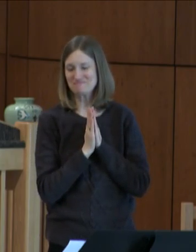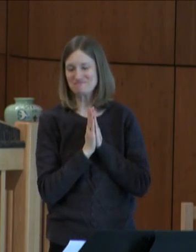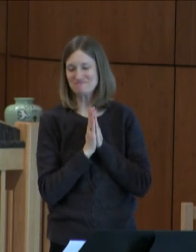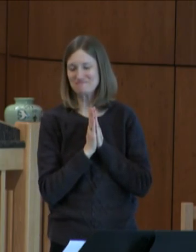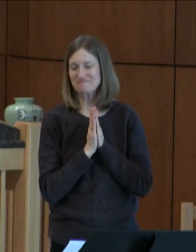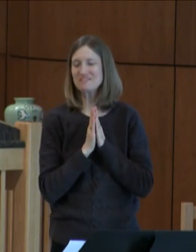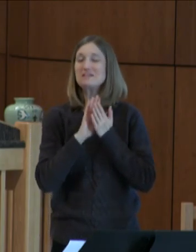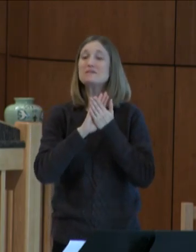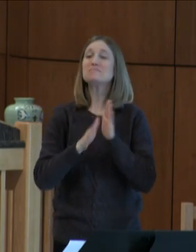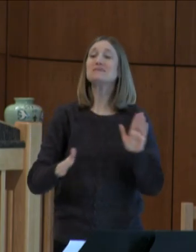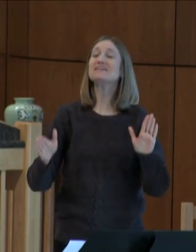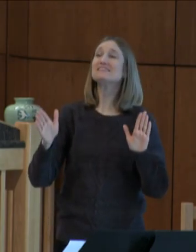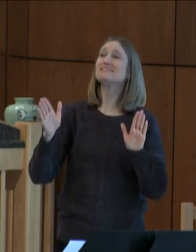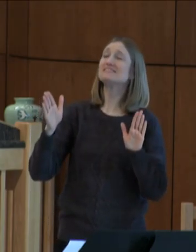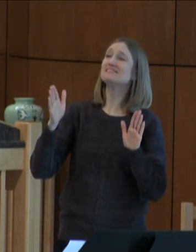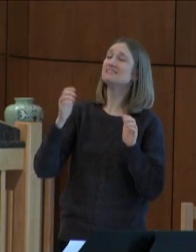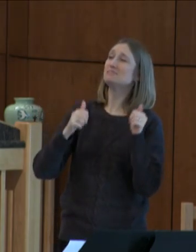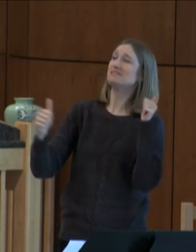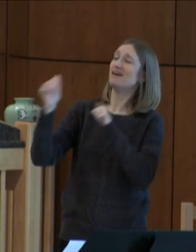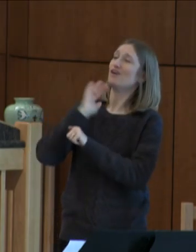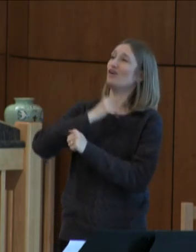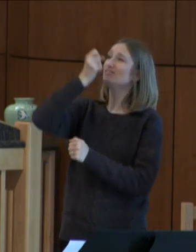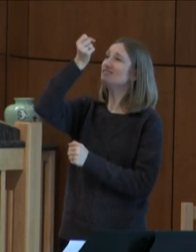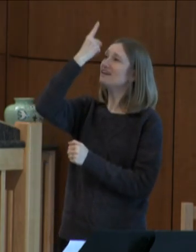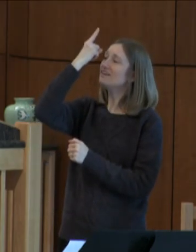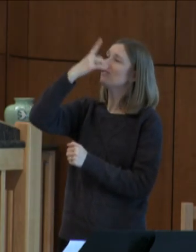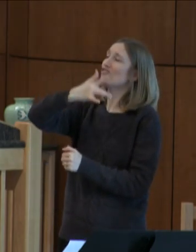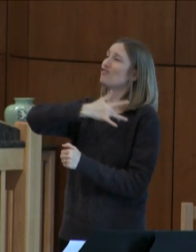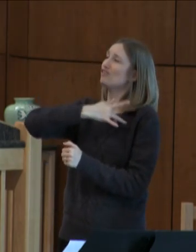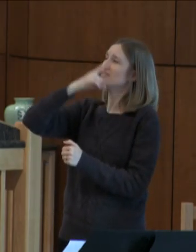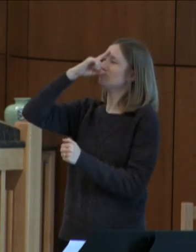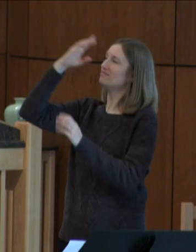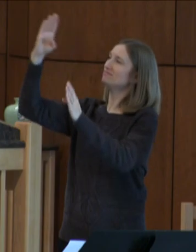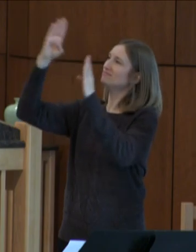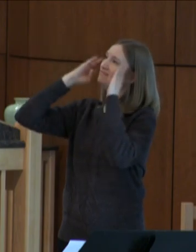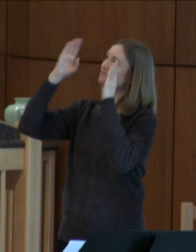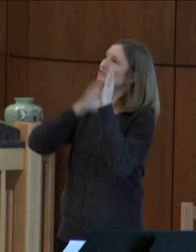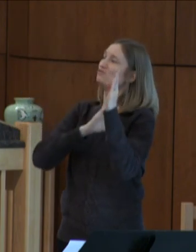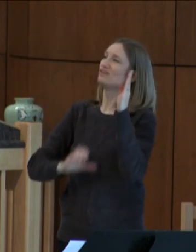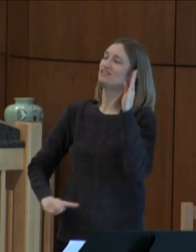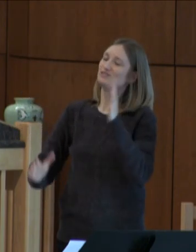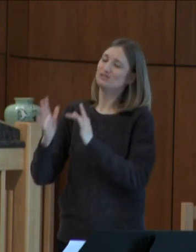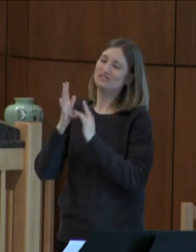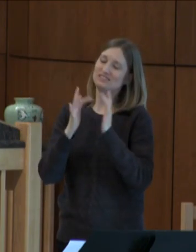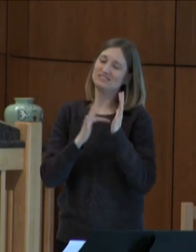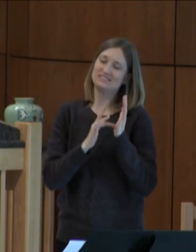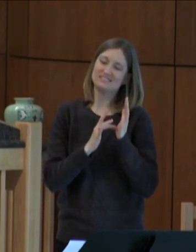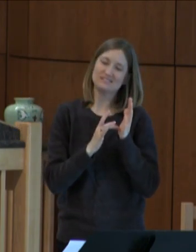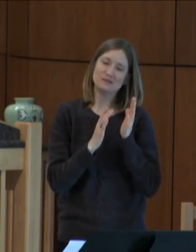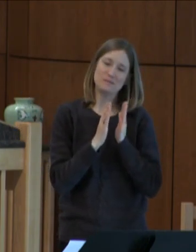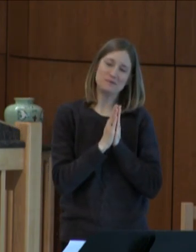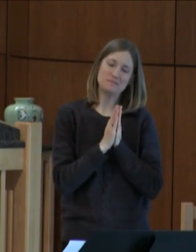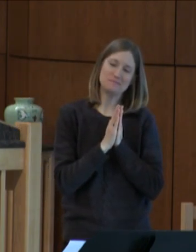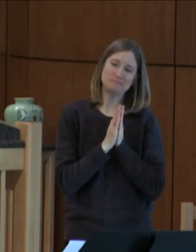peace that passes all our understanding keep our hearts and minds in Christ Jesus our Lord.